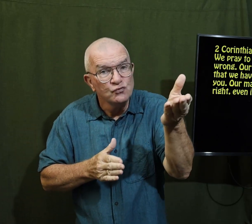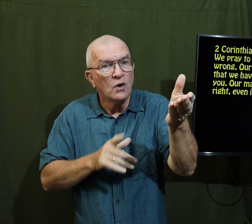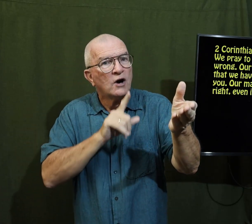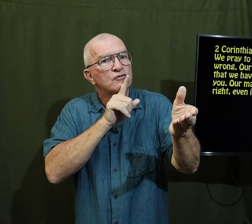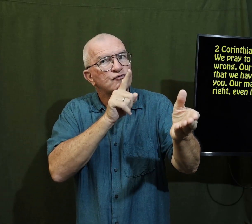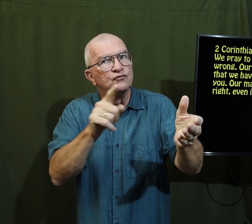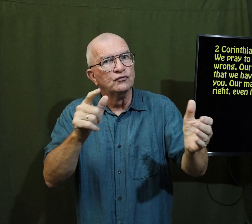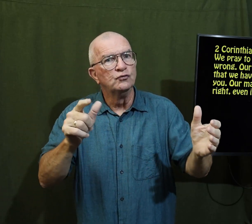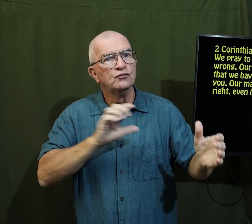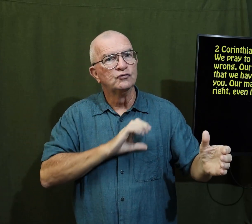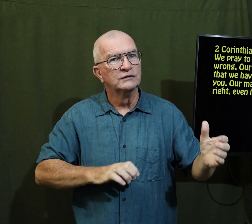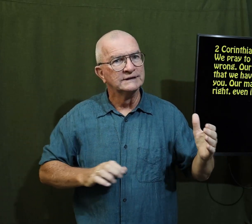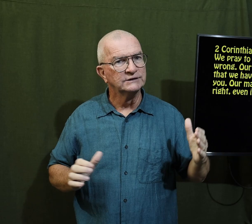are true Christians